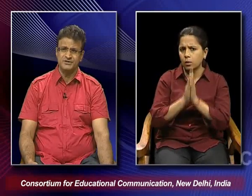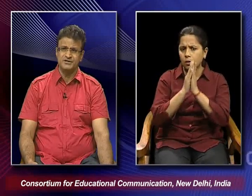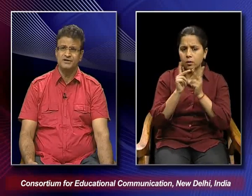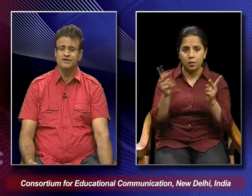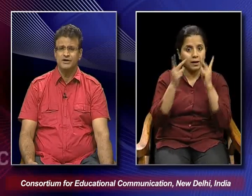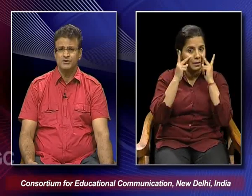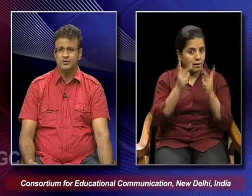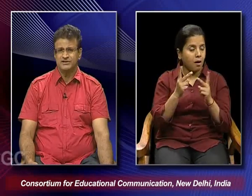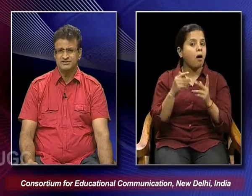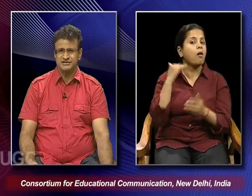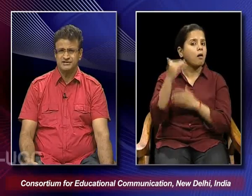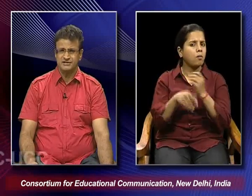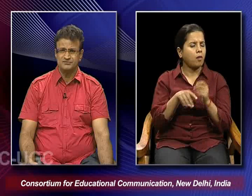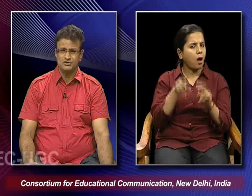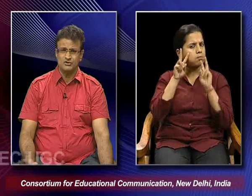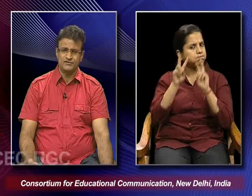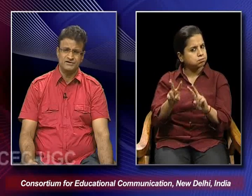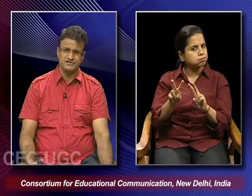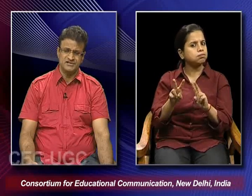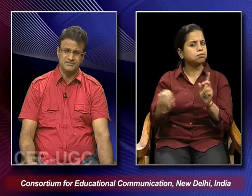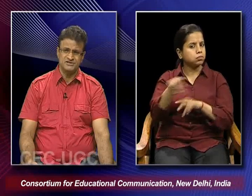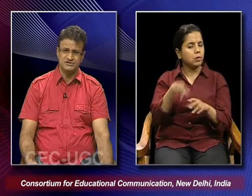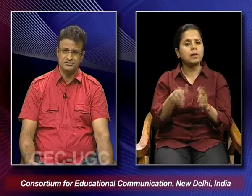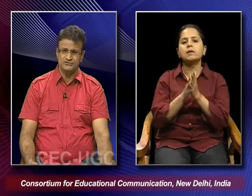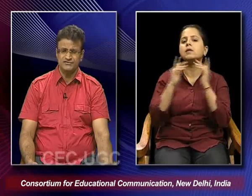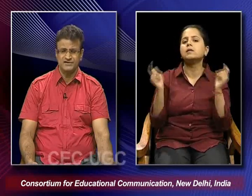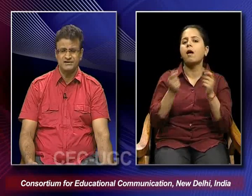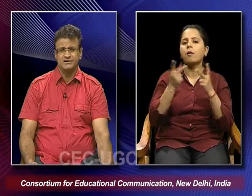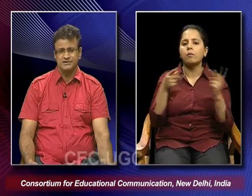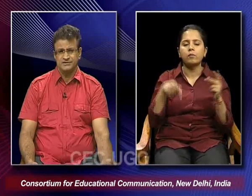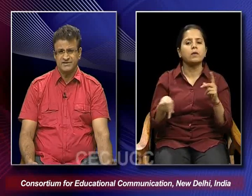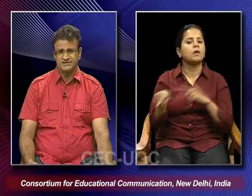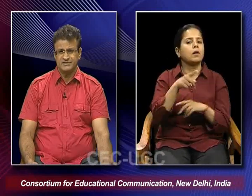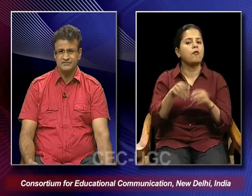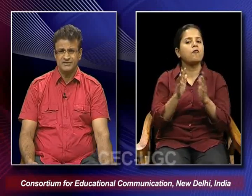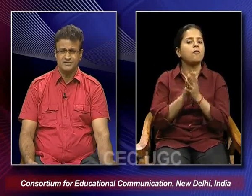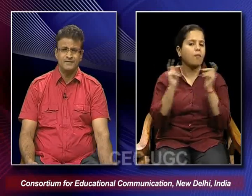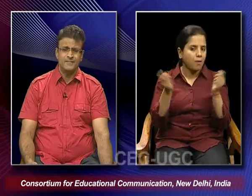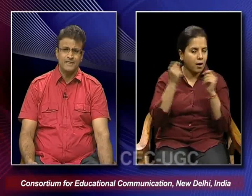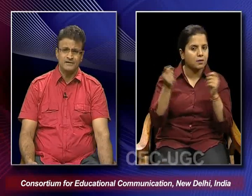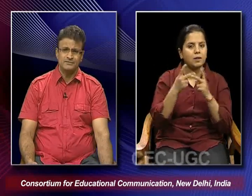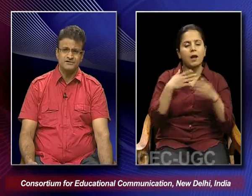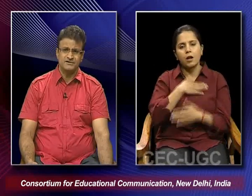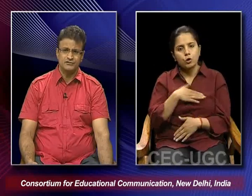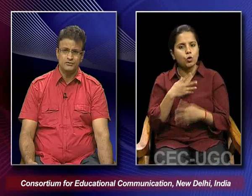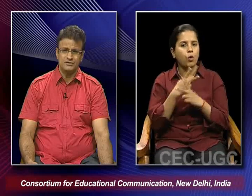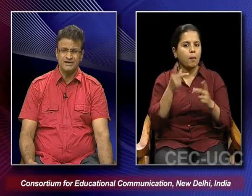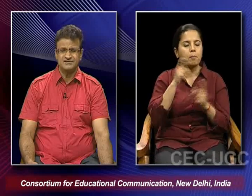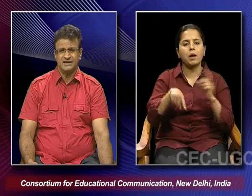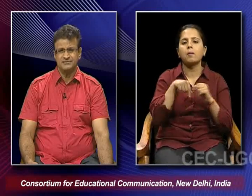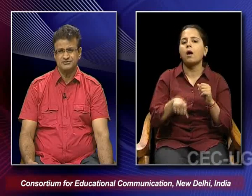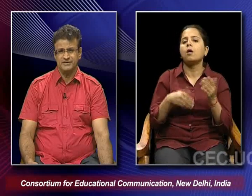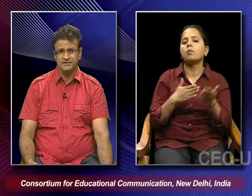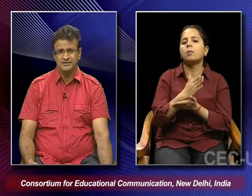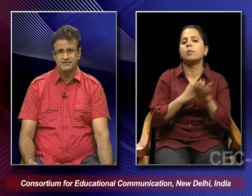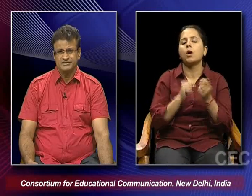is being noticed in terms of the celebration of the festival where the birthday of Guru Nanak